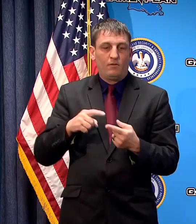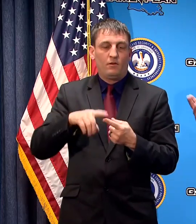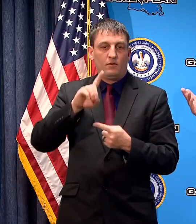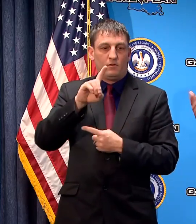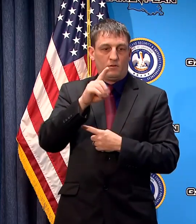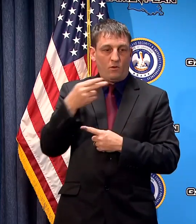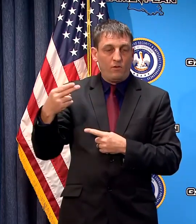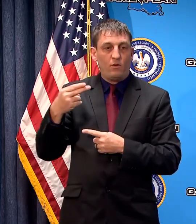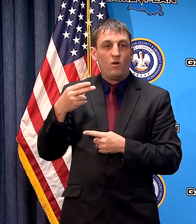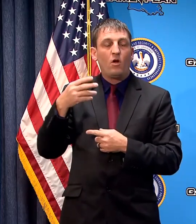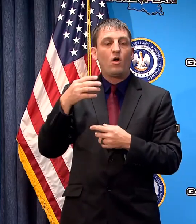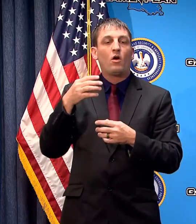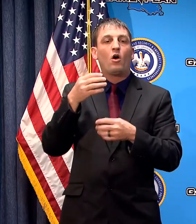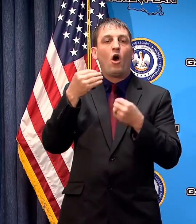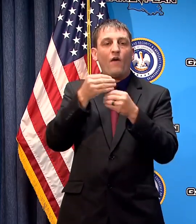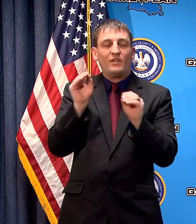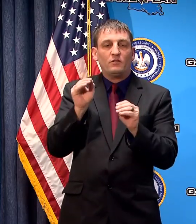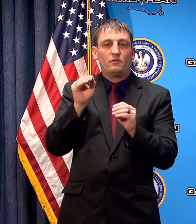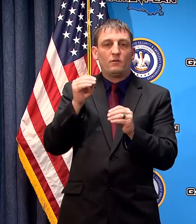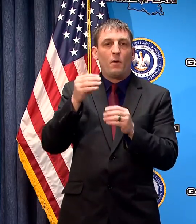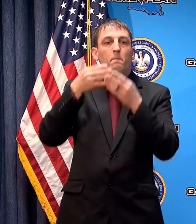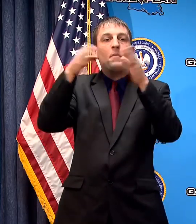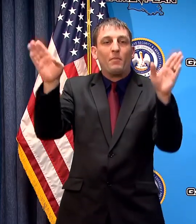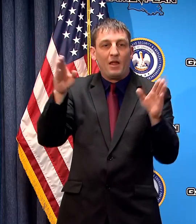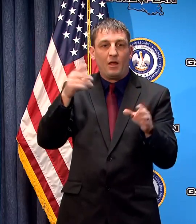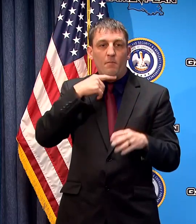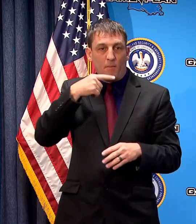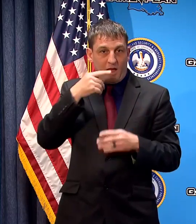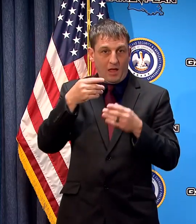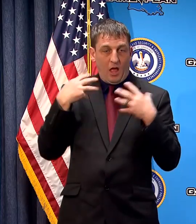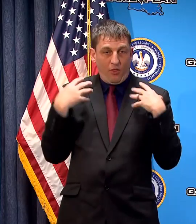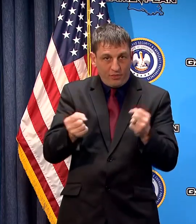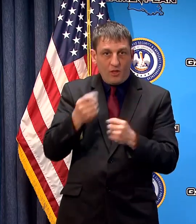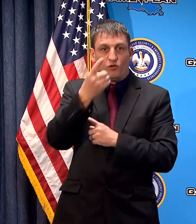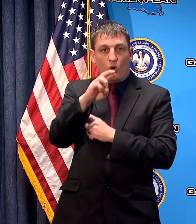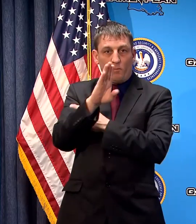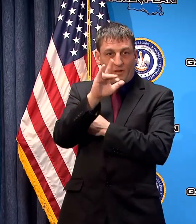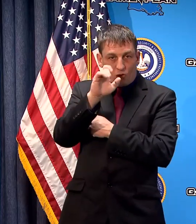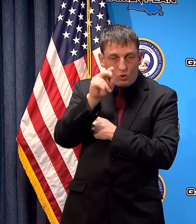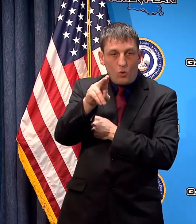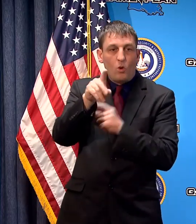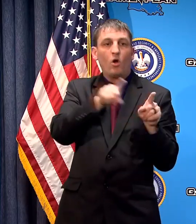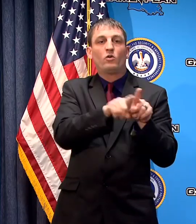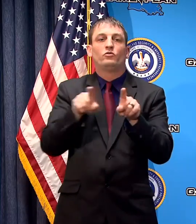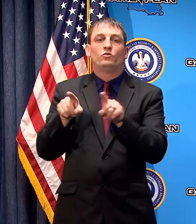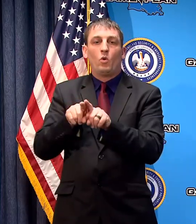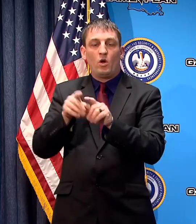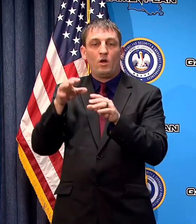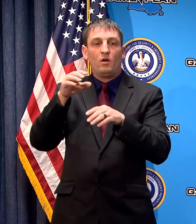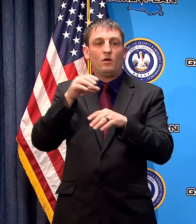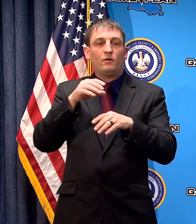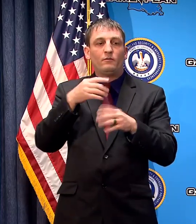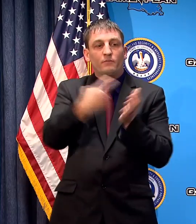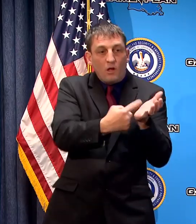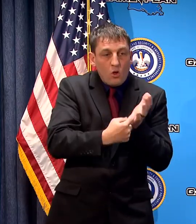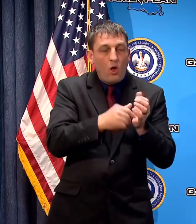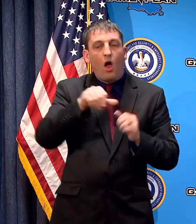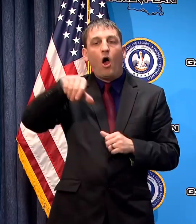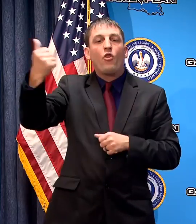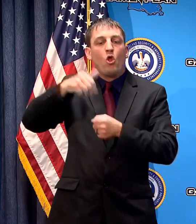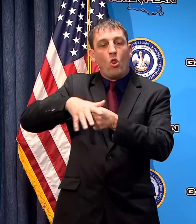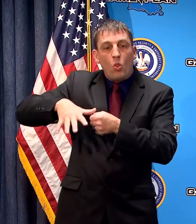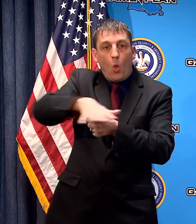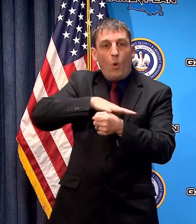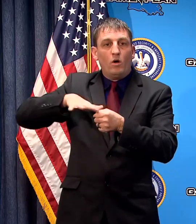Office of Public Health Dr. Bu and others about what we're doing and in consultation with other local leaders so I've had the opportunity